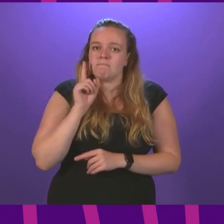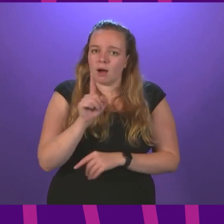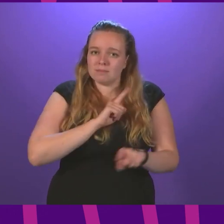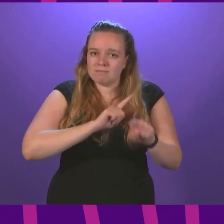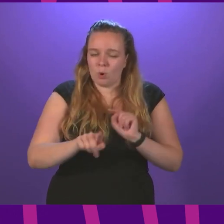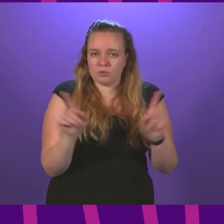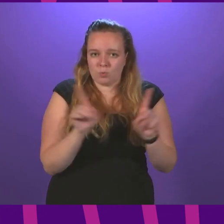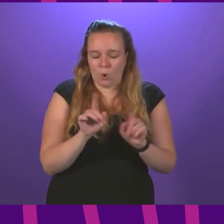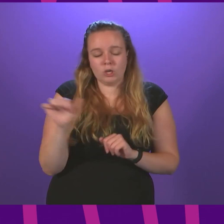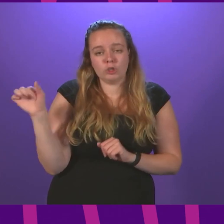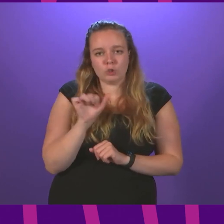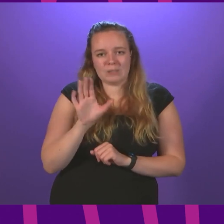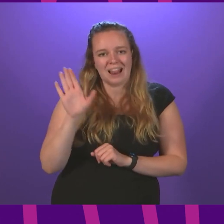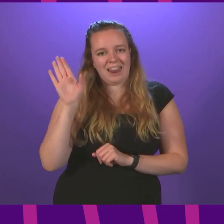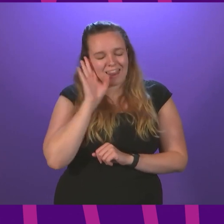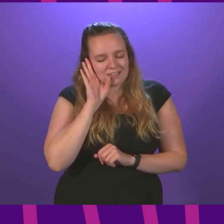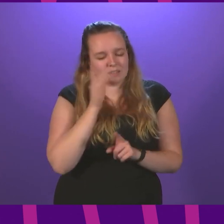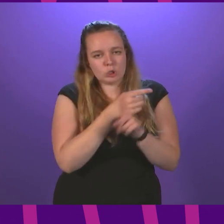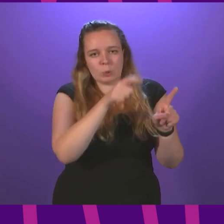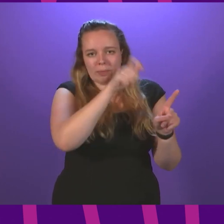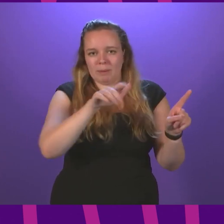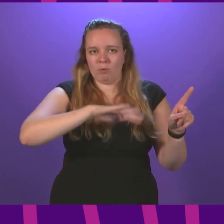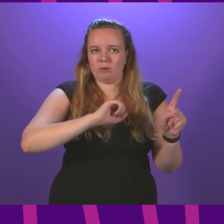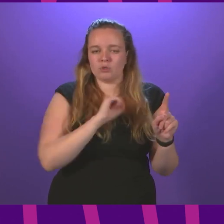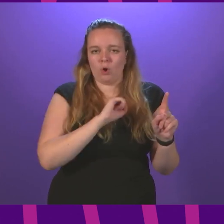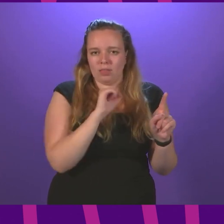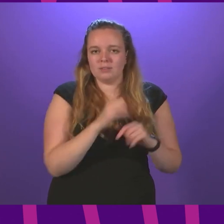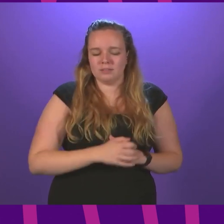of all, it should listen to the people of Scotland.